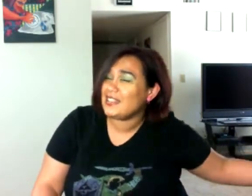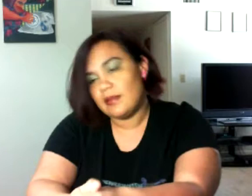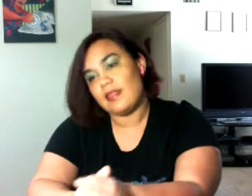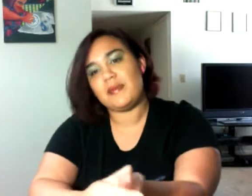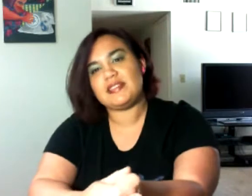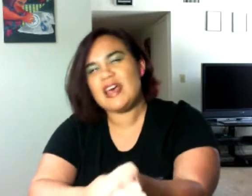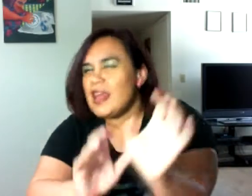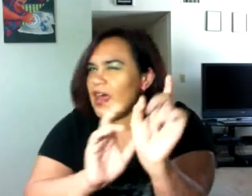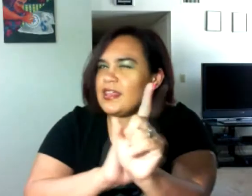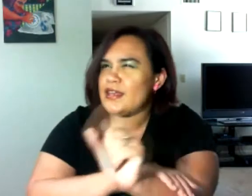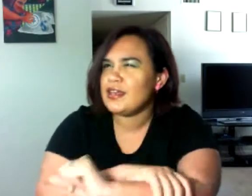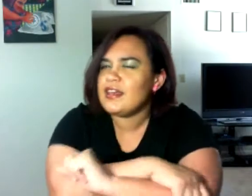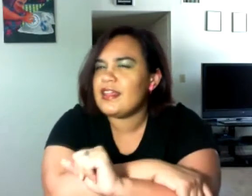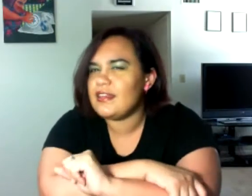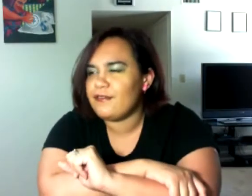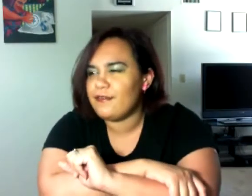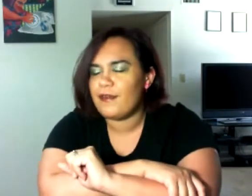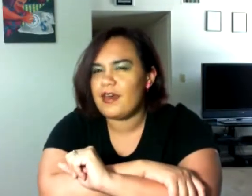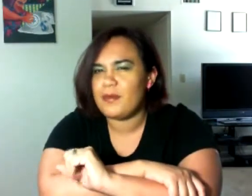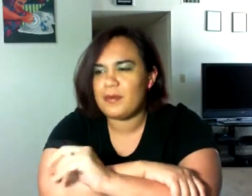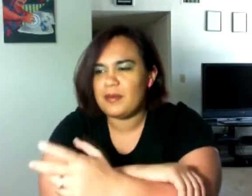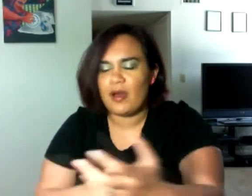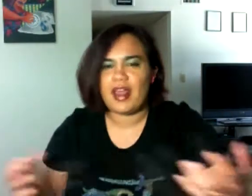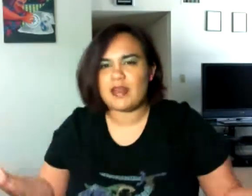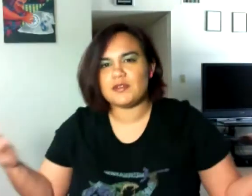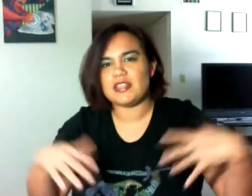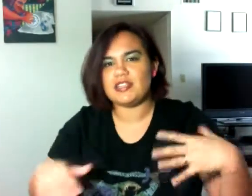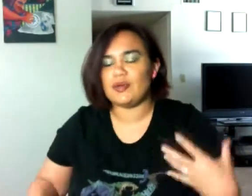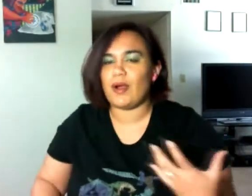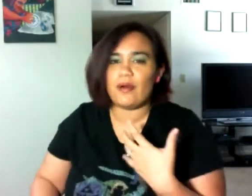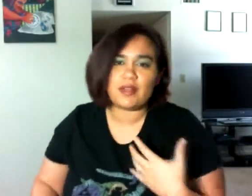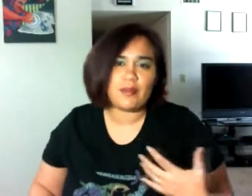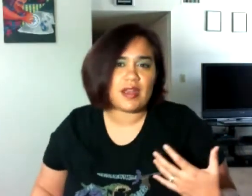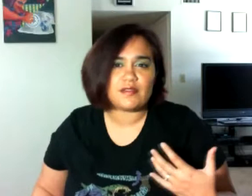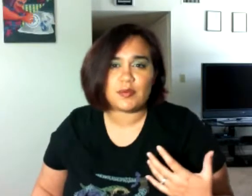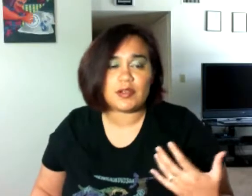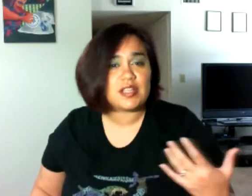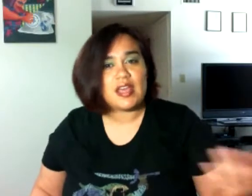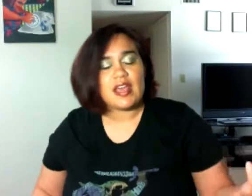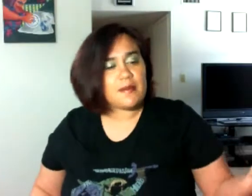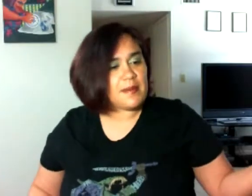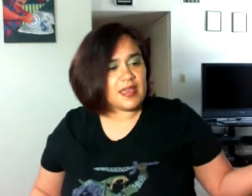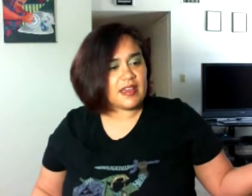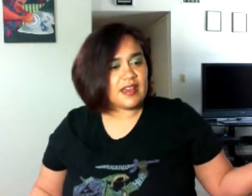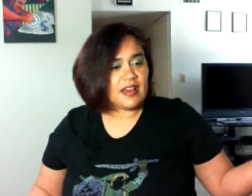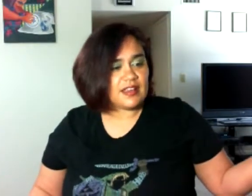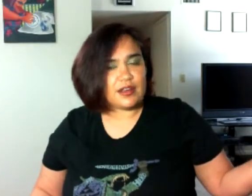That being said, I think that if we brought animals into our own competitive sports, maybe, you know,